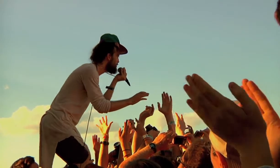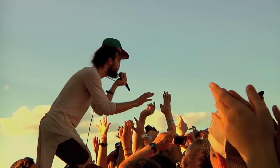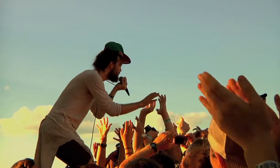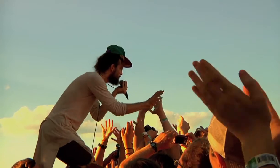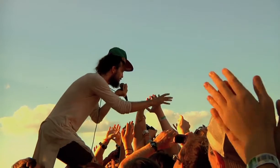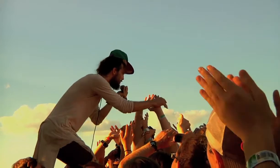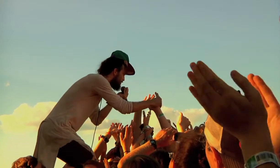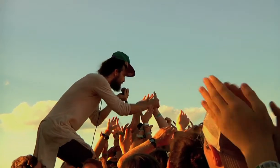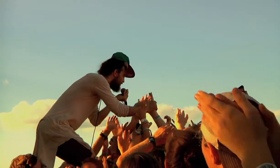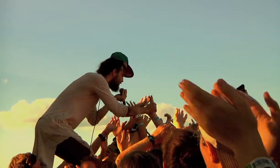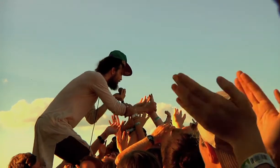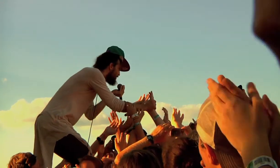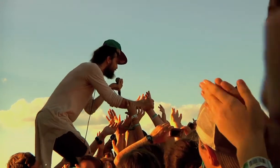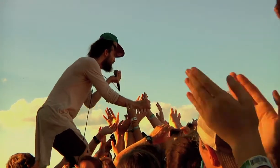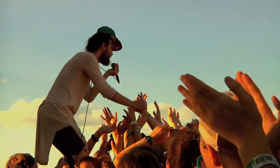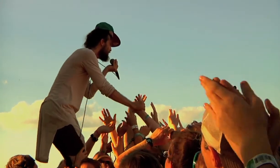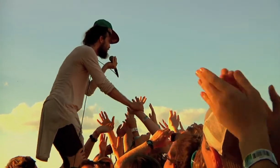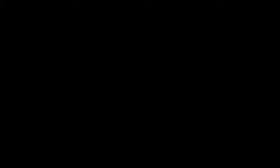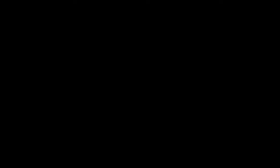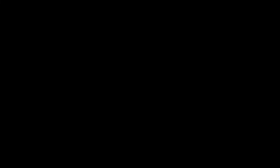I just completely humbled by that.